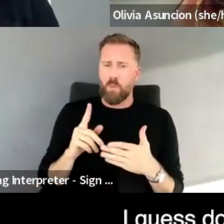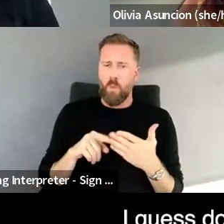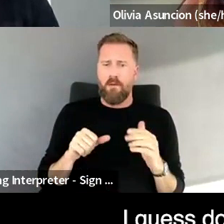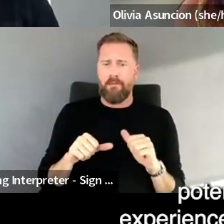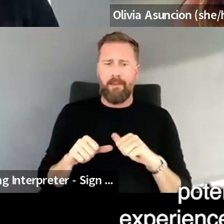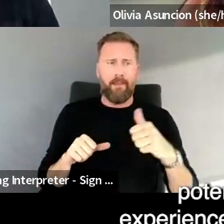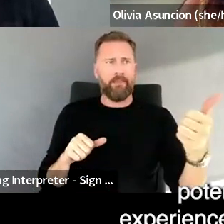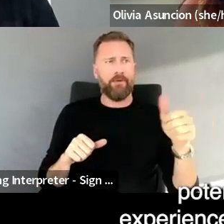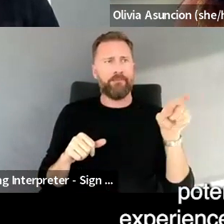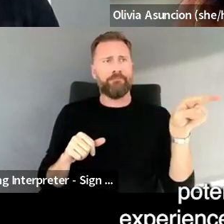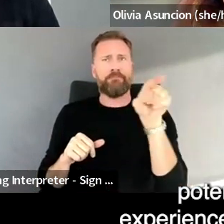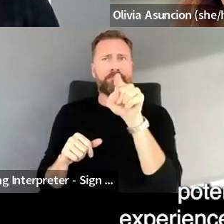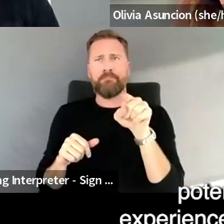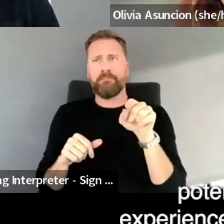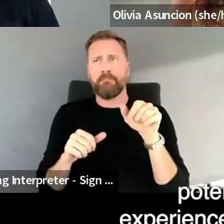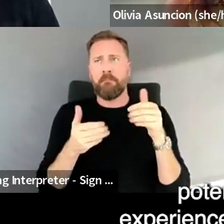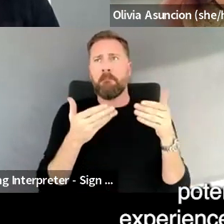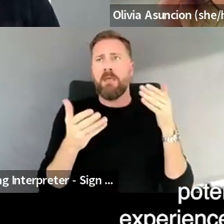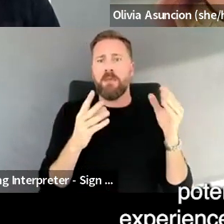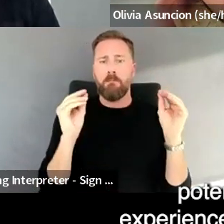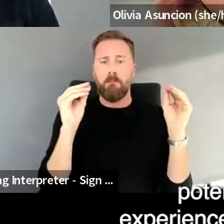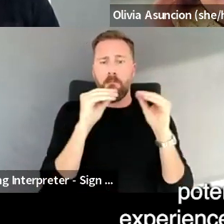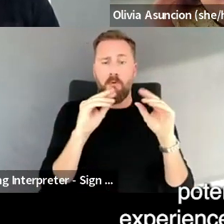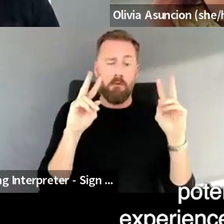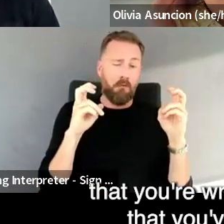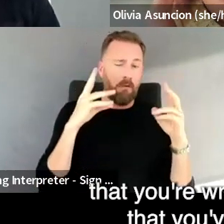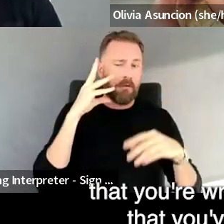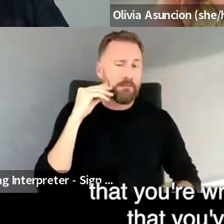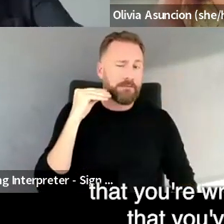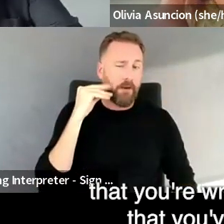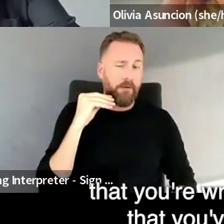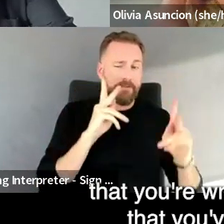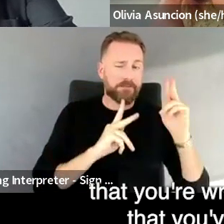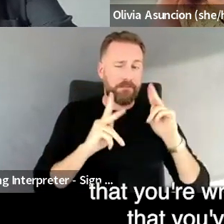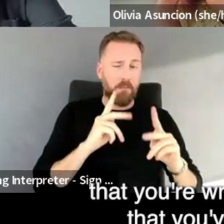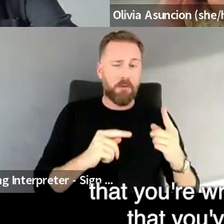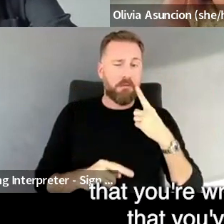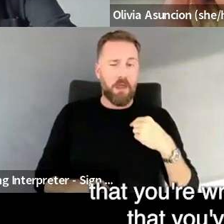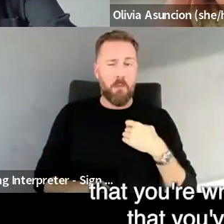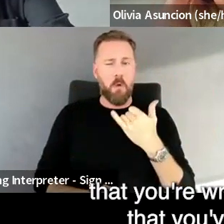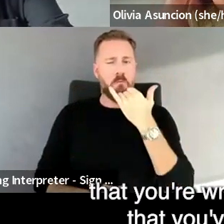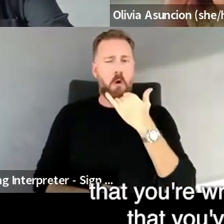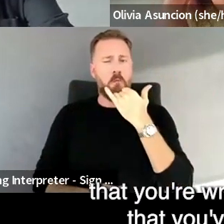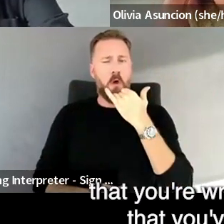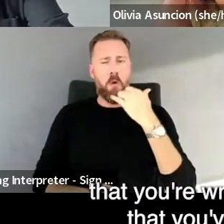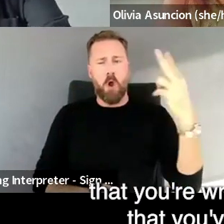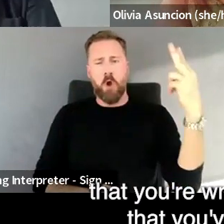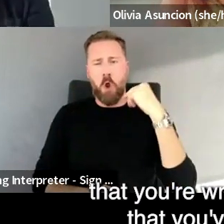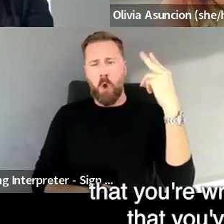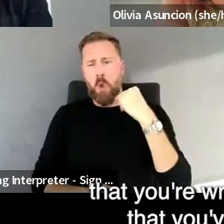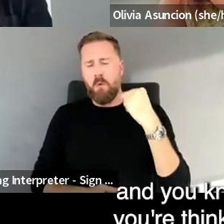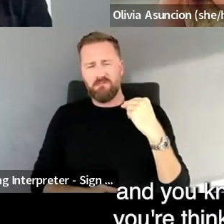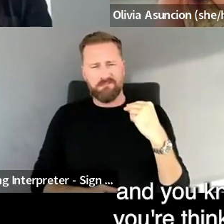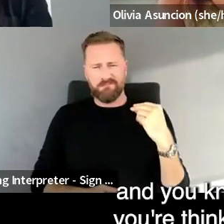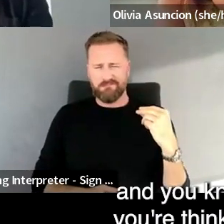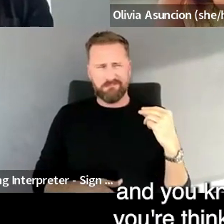potentially more experienced people tell you that you're wrong when you know that you've already